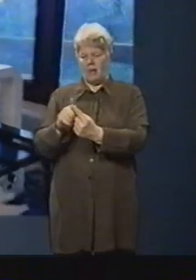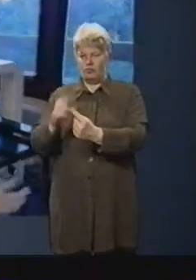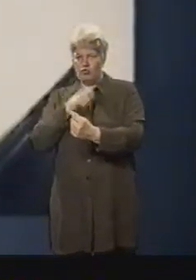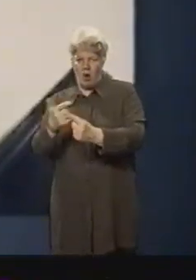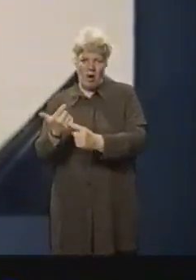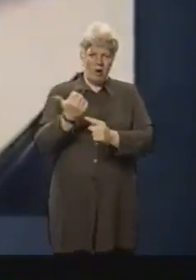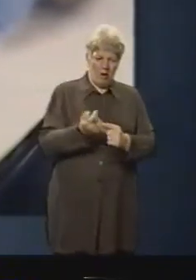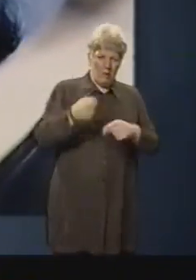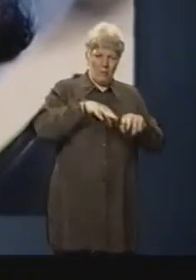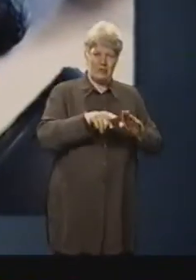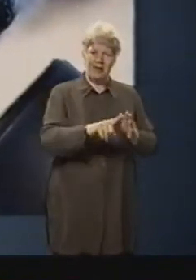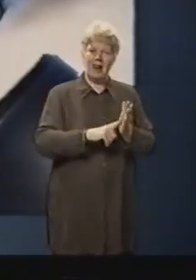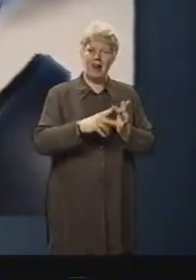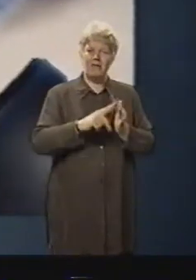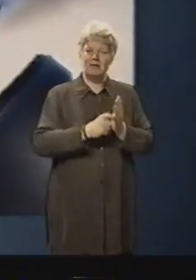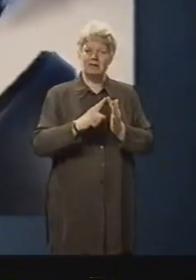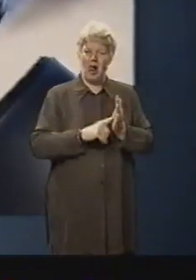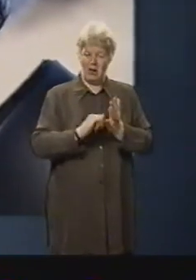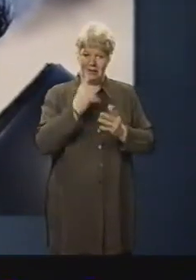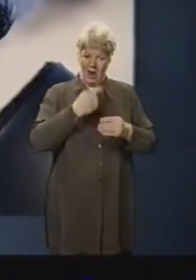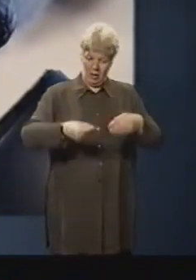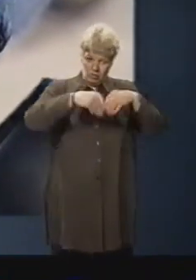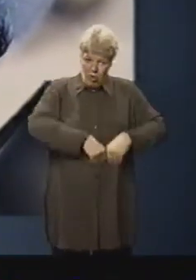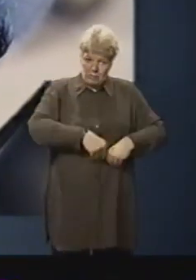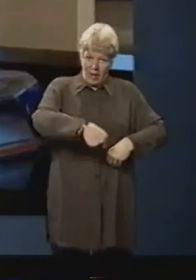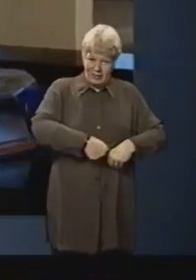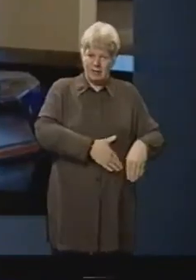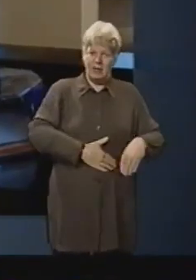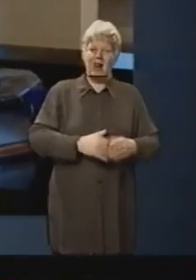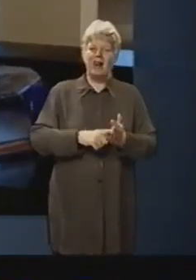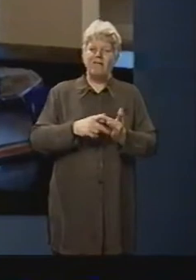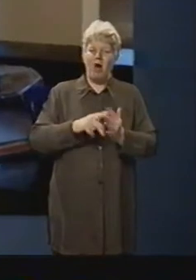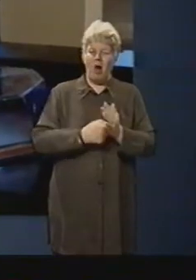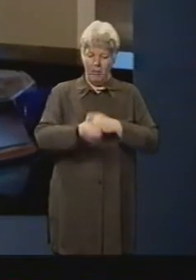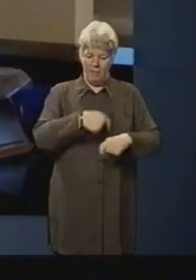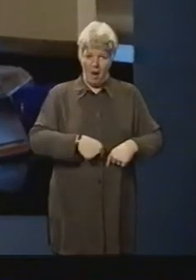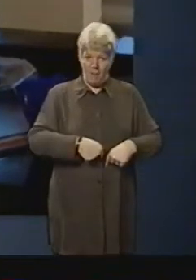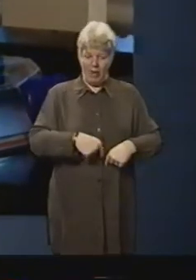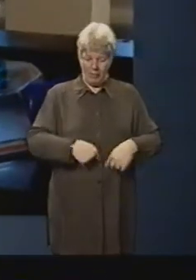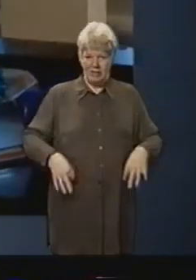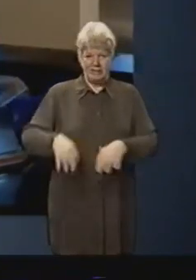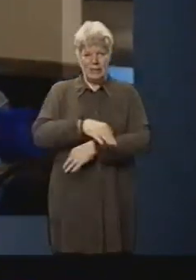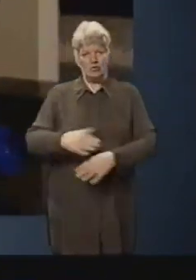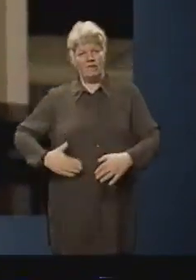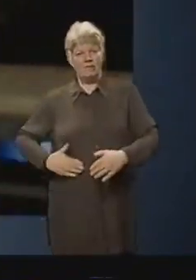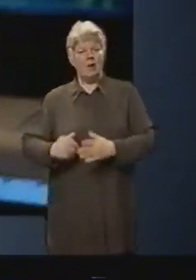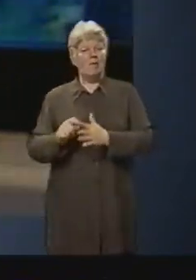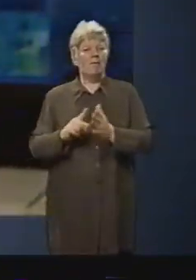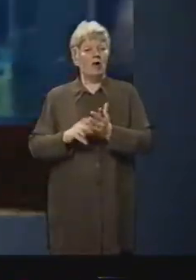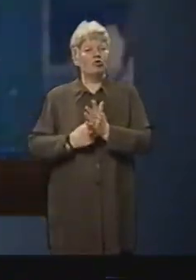They hope that one day they'll be transplanted into the liver of someone with diabetes and then take the place of a healthy pancreas.